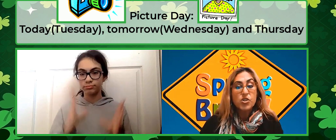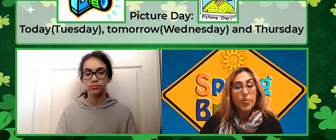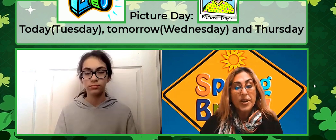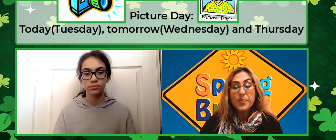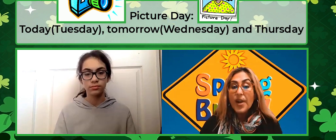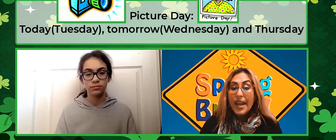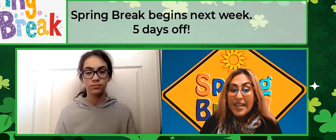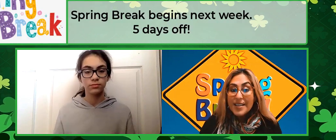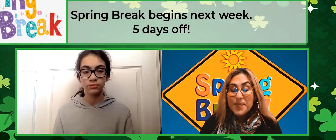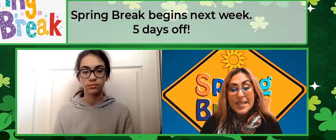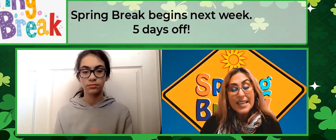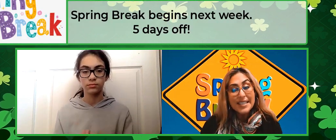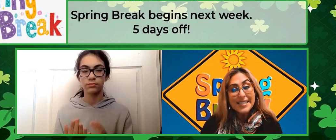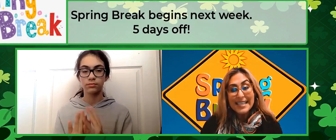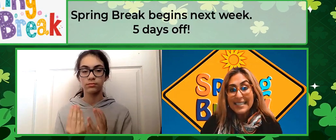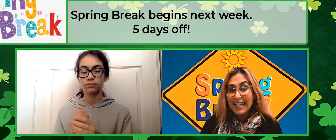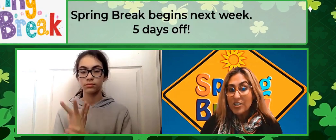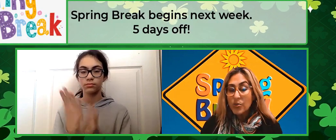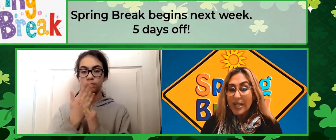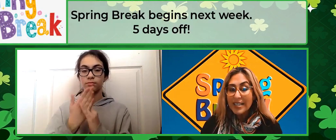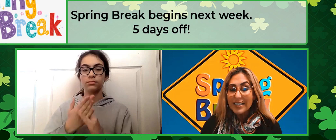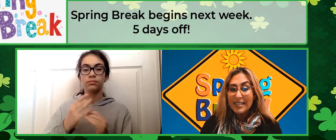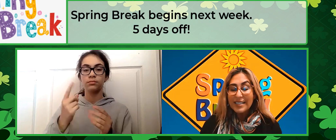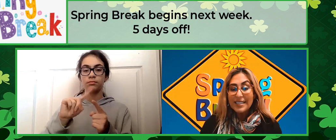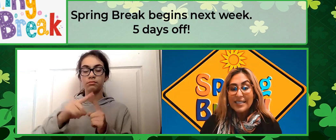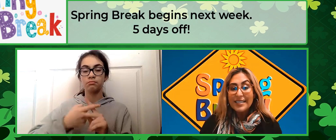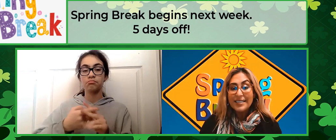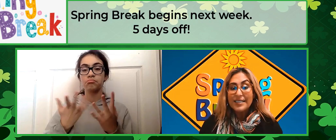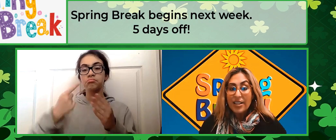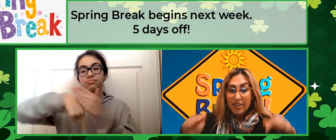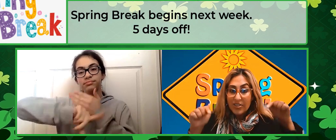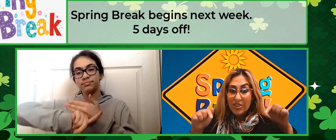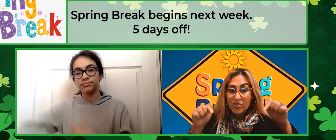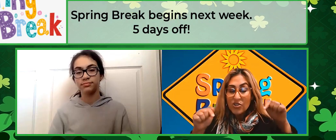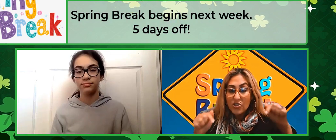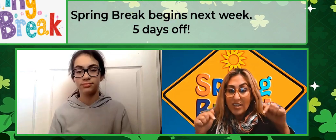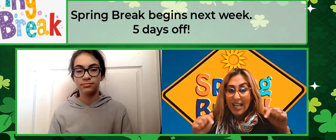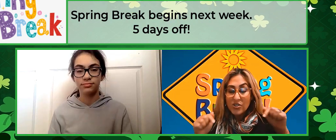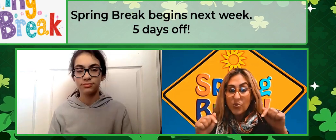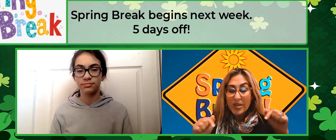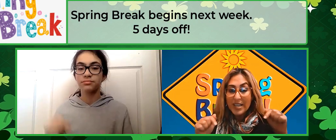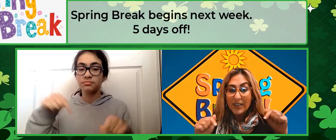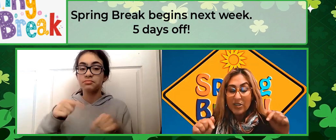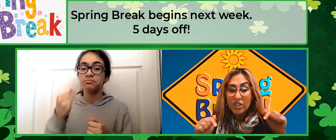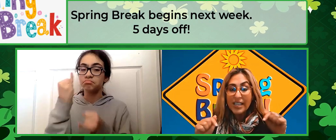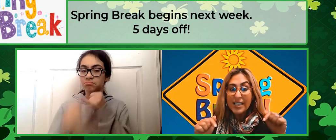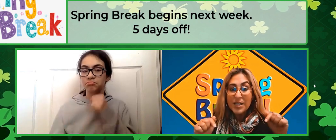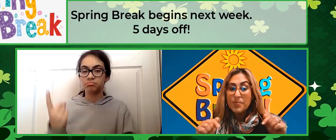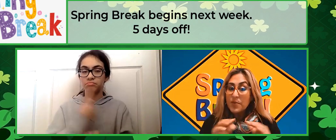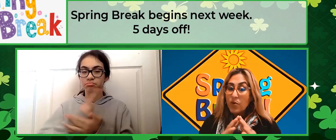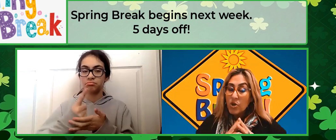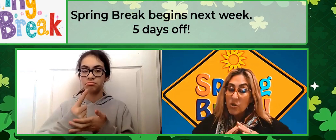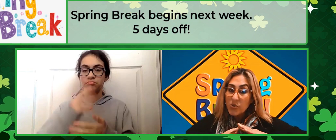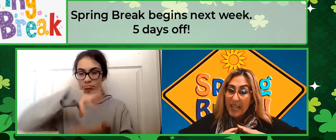Spring break begins next week. This is your last week of learning